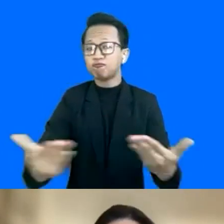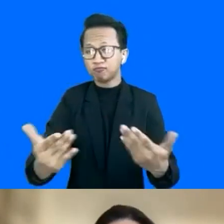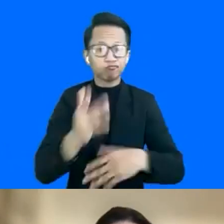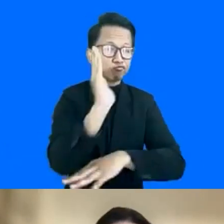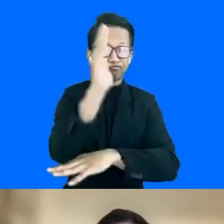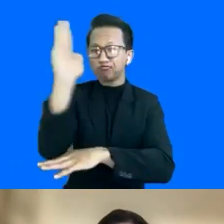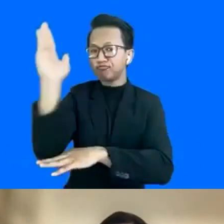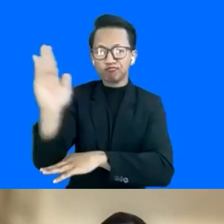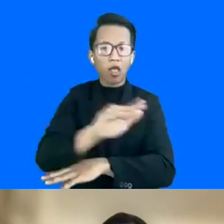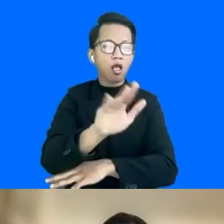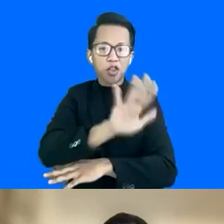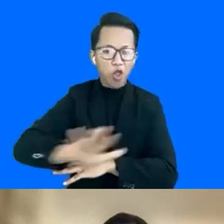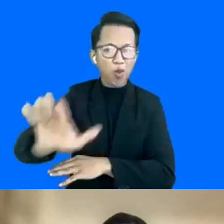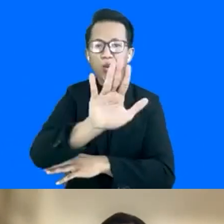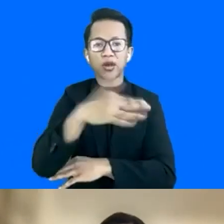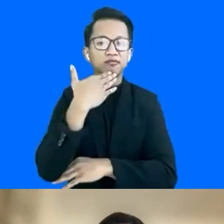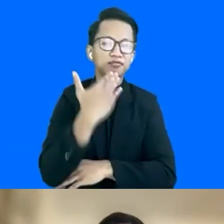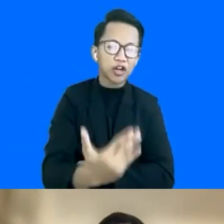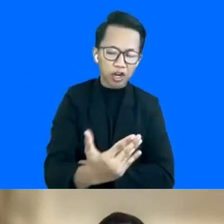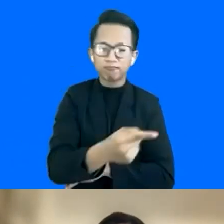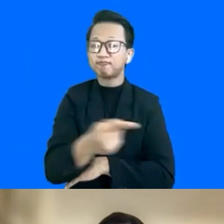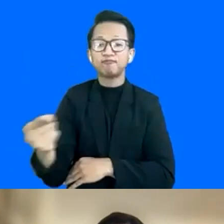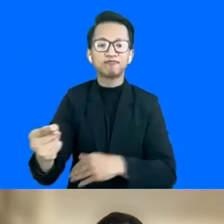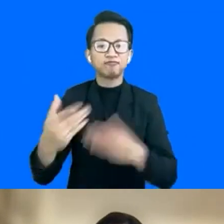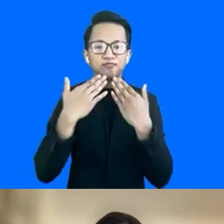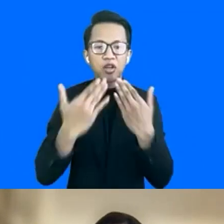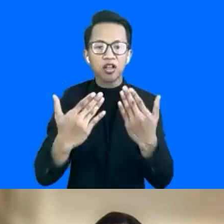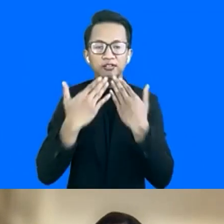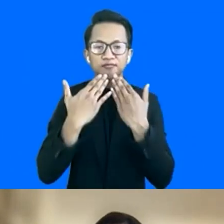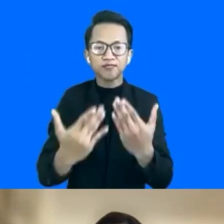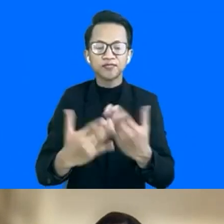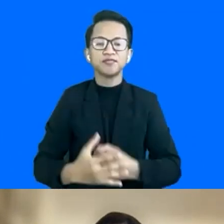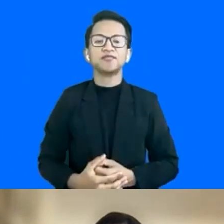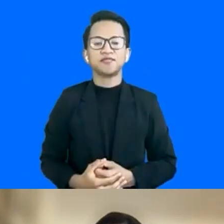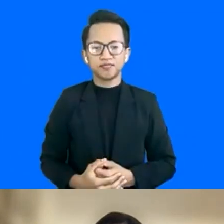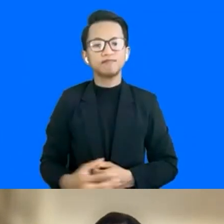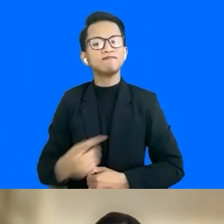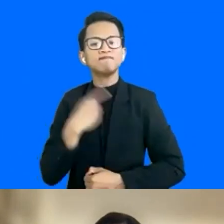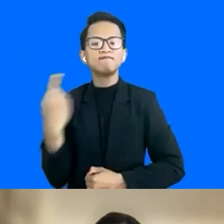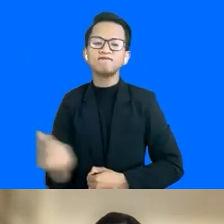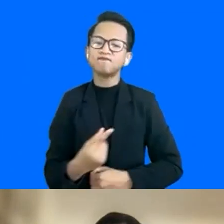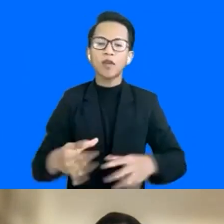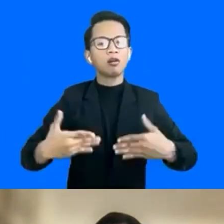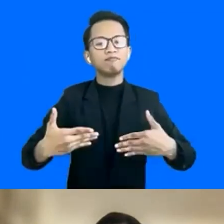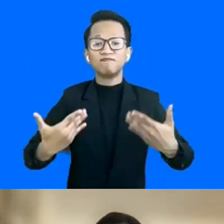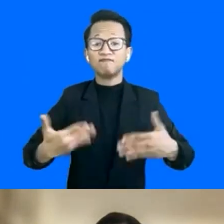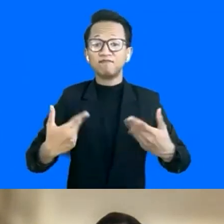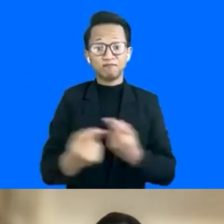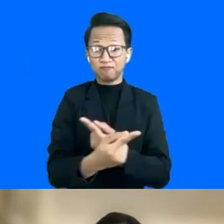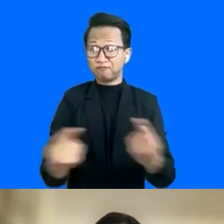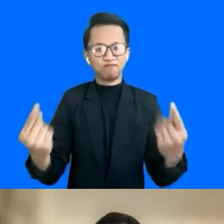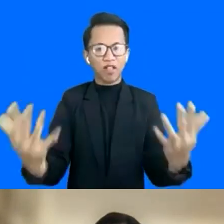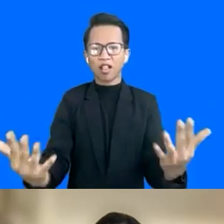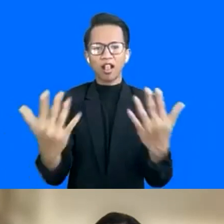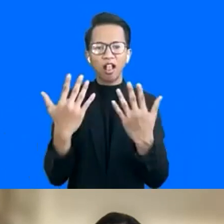to Rubina to Niles to Dara and Chua to Tanchanok and Jirafa Korn we are very happy to have you here so